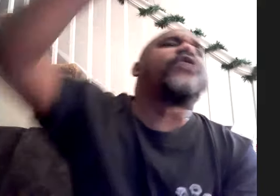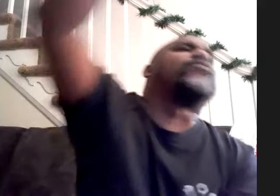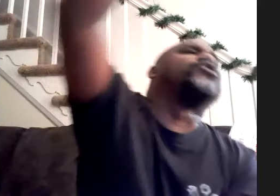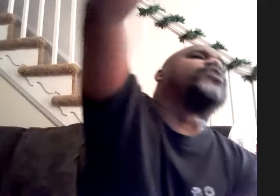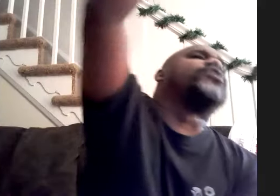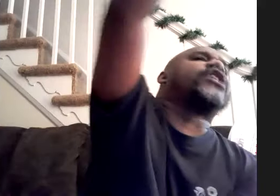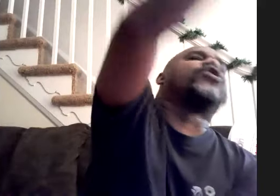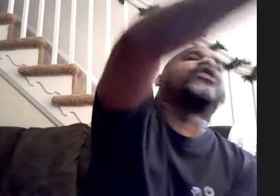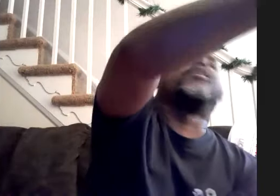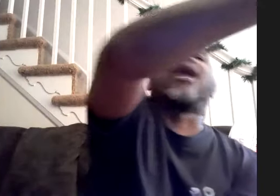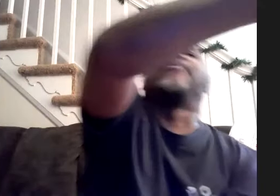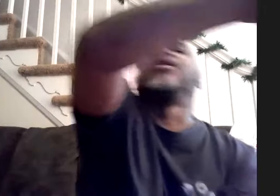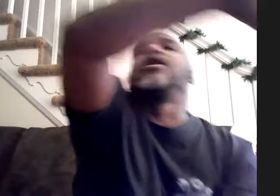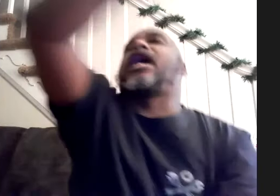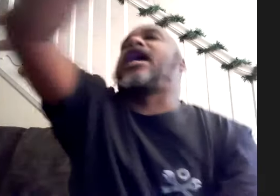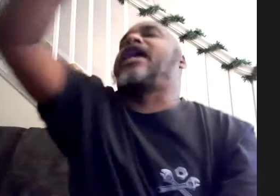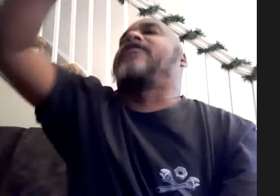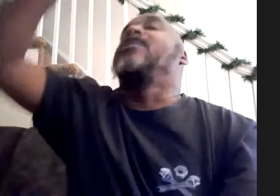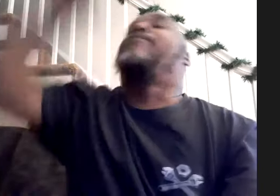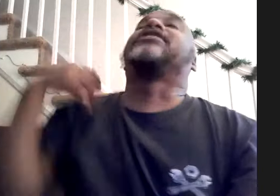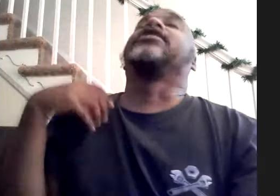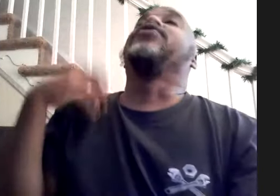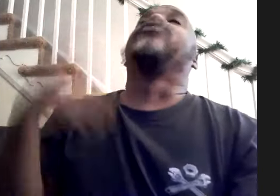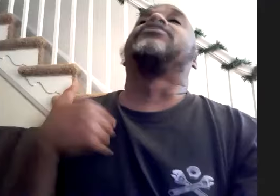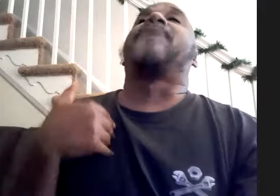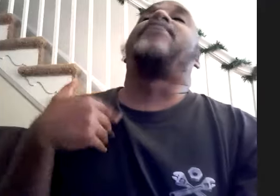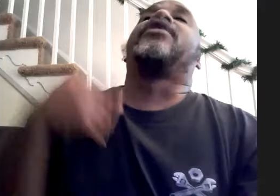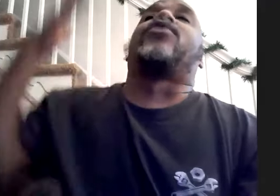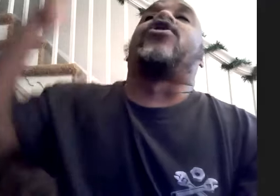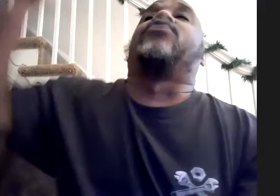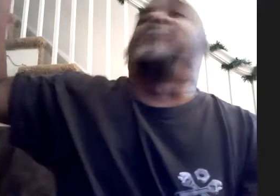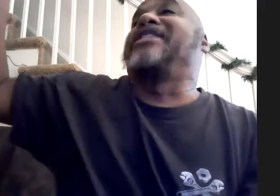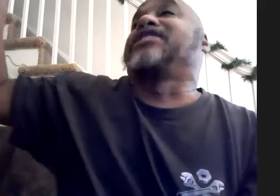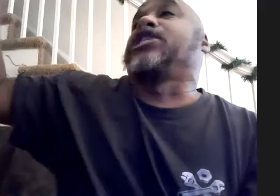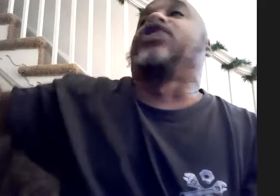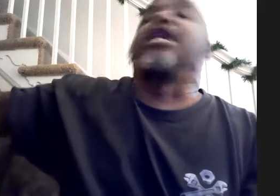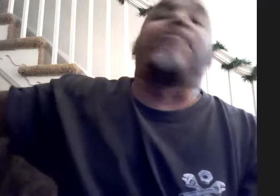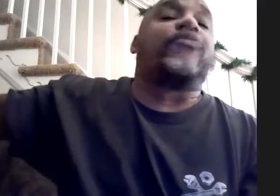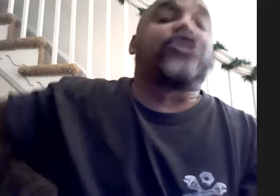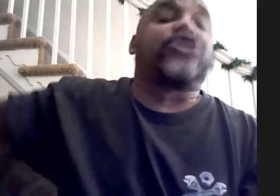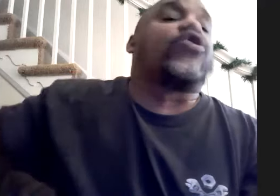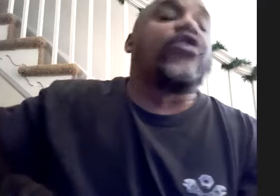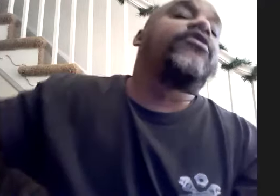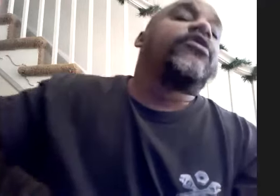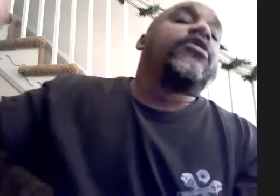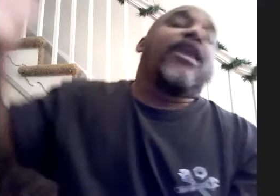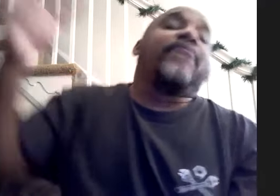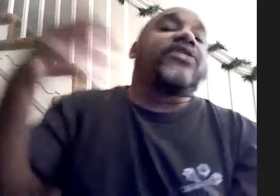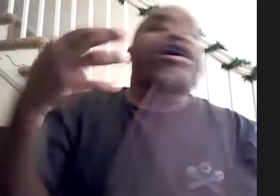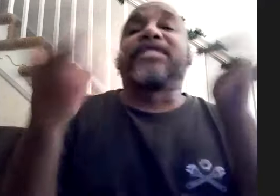they were doing in early hip-hop and basically the roots in my opinion were was basically early hip-hop on steroids i mean they but they